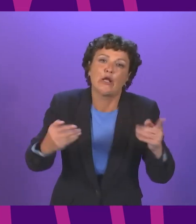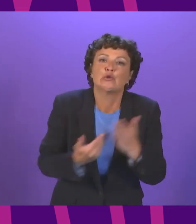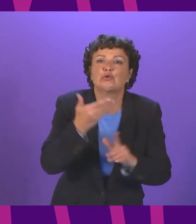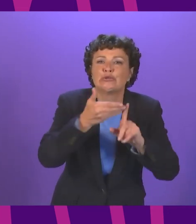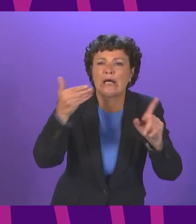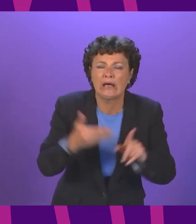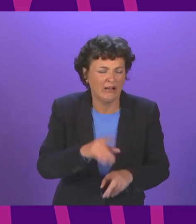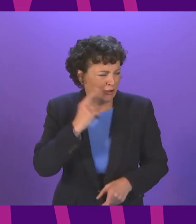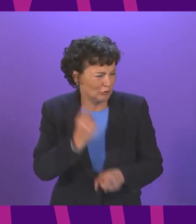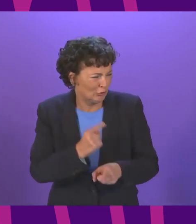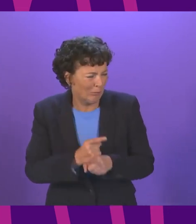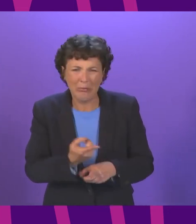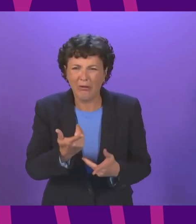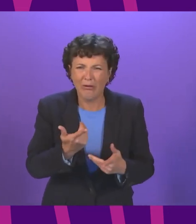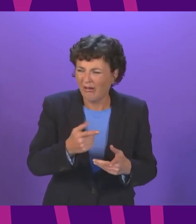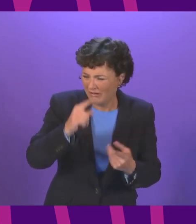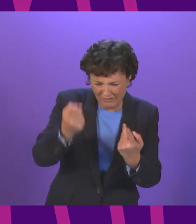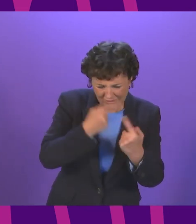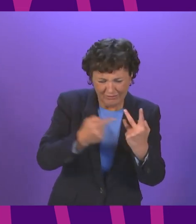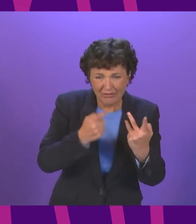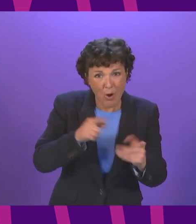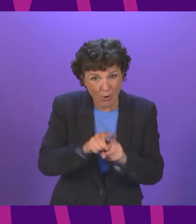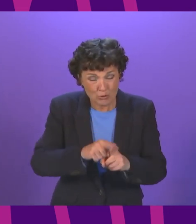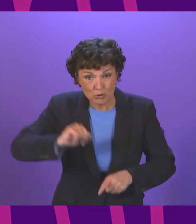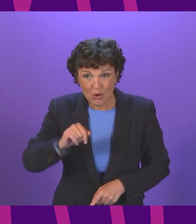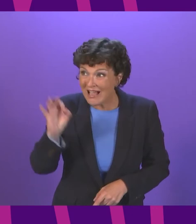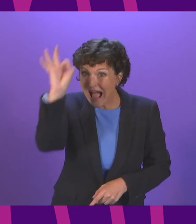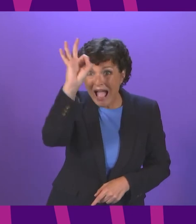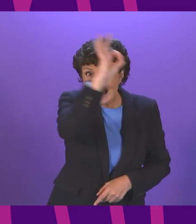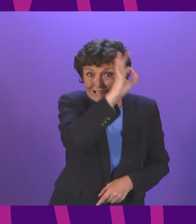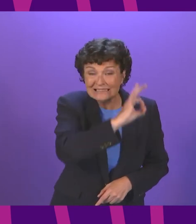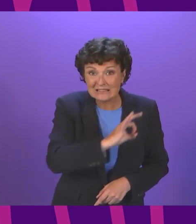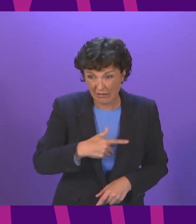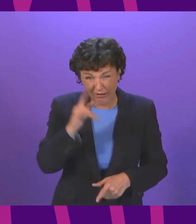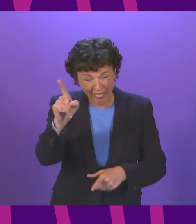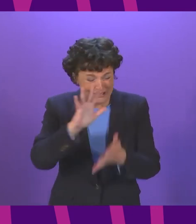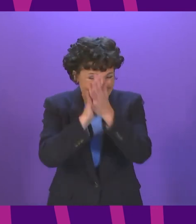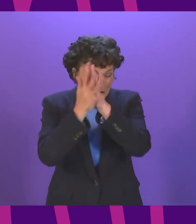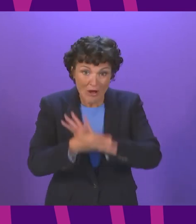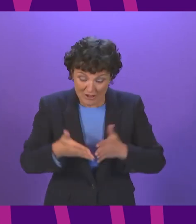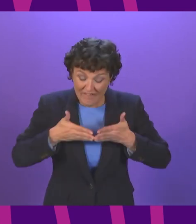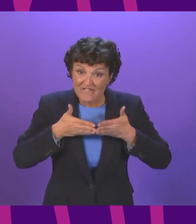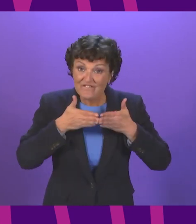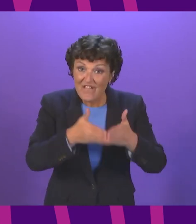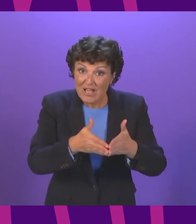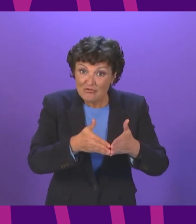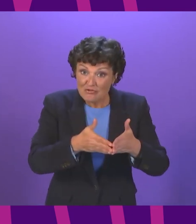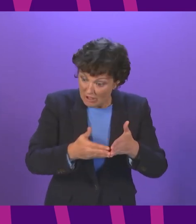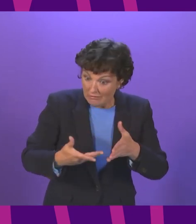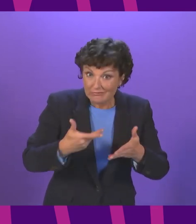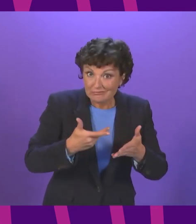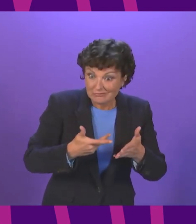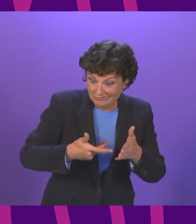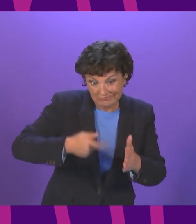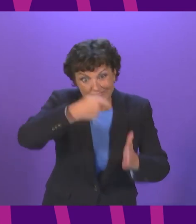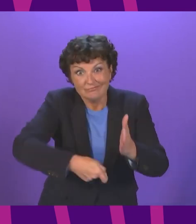Scotland's island communities a huge issue for them is the disastrous ferry procurement and manufacturing process being overseen